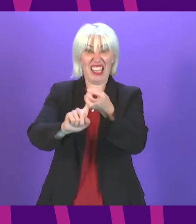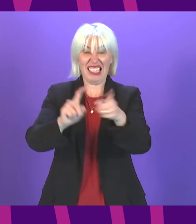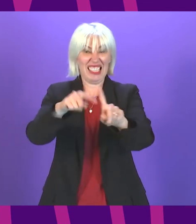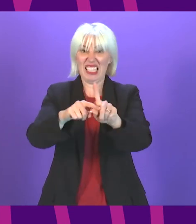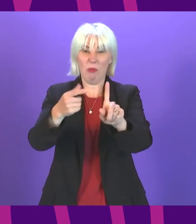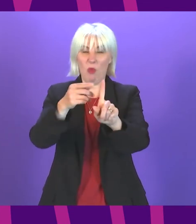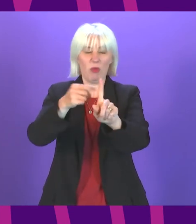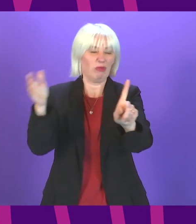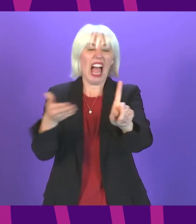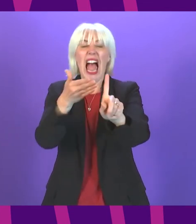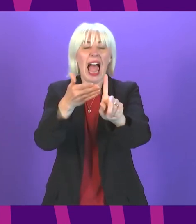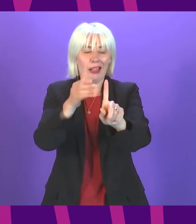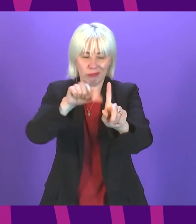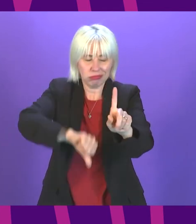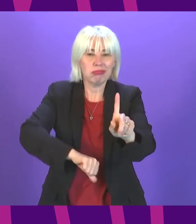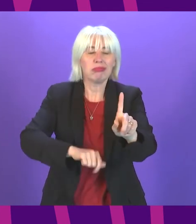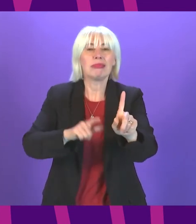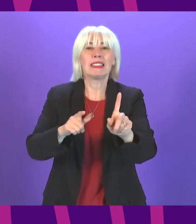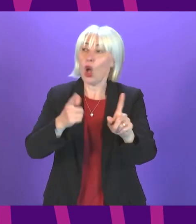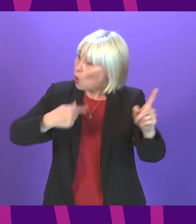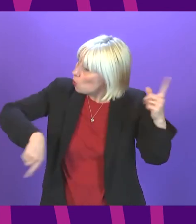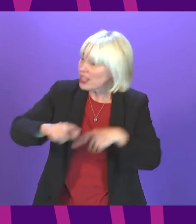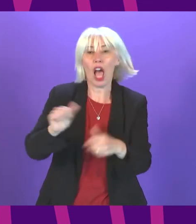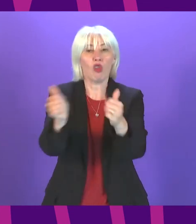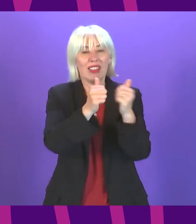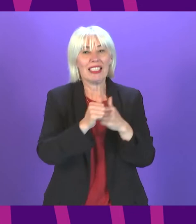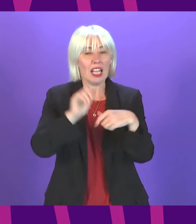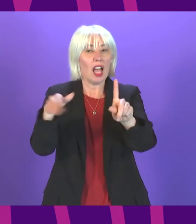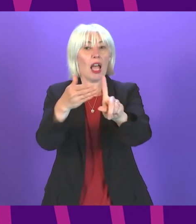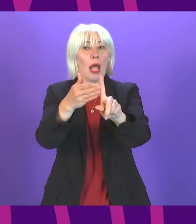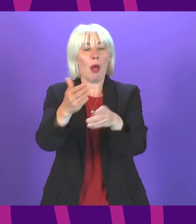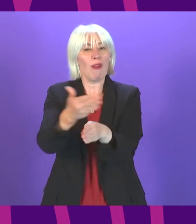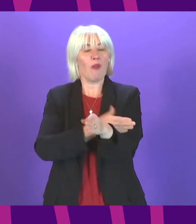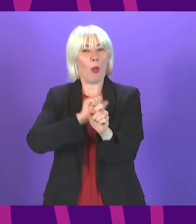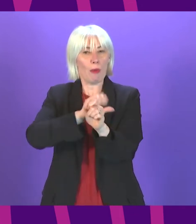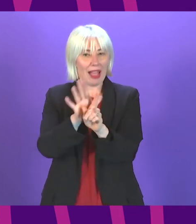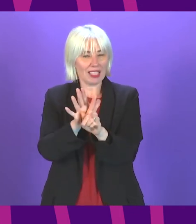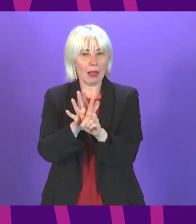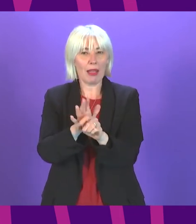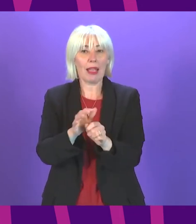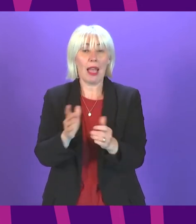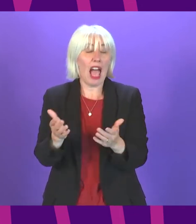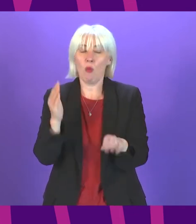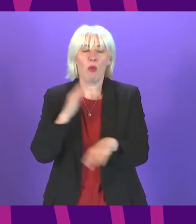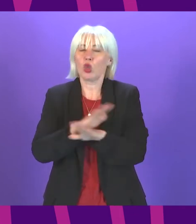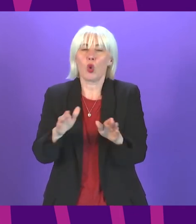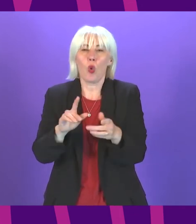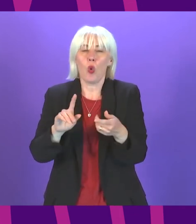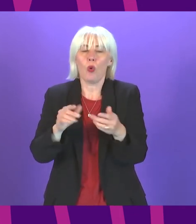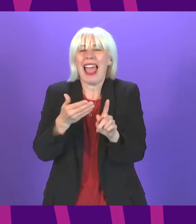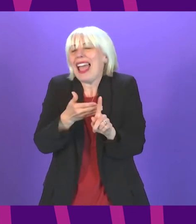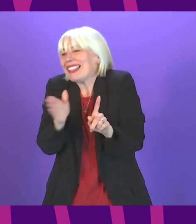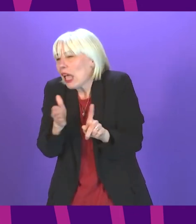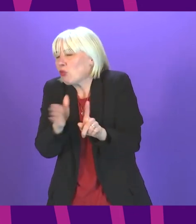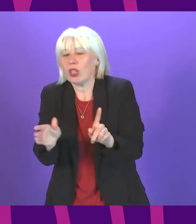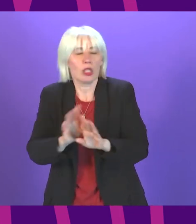targets agreed unanimously by this parliament before the pandemic and without caveat which is why